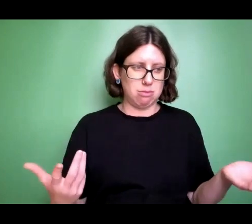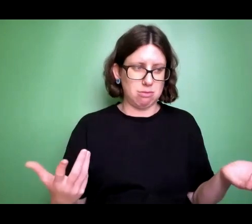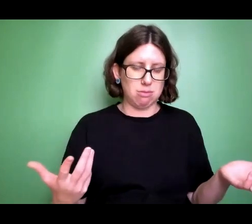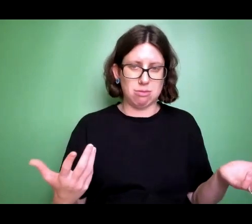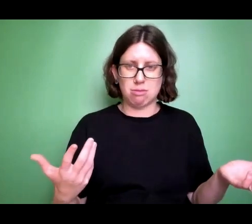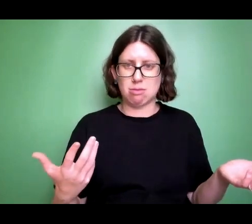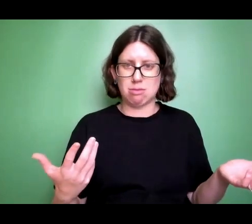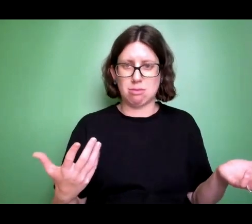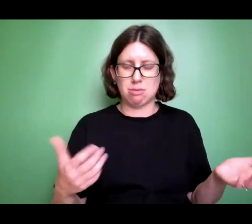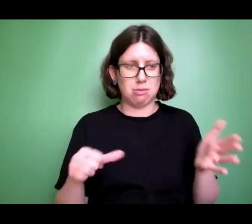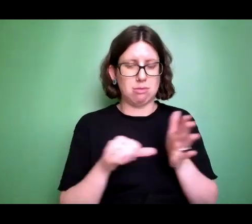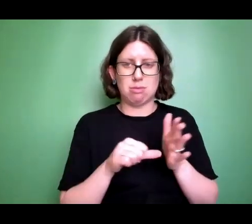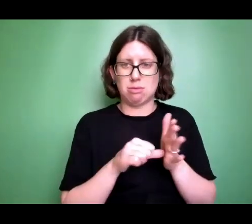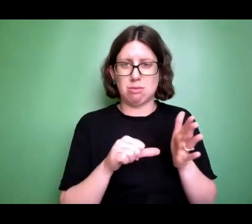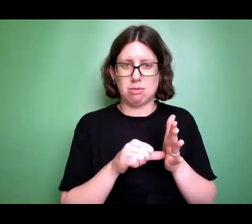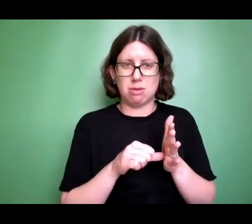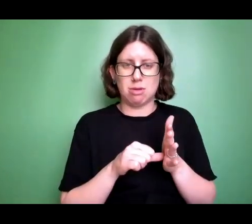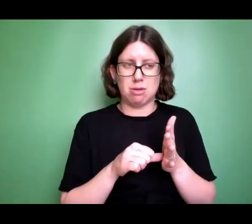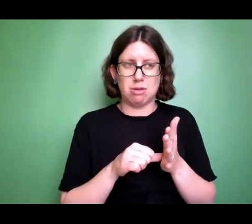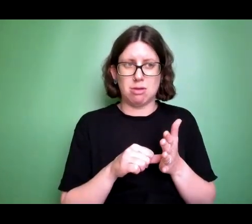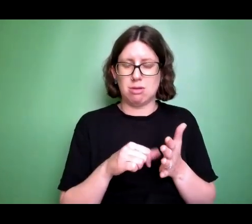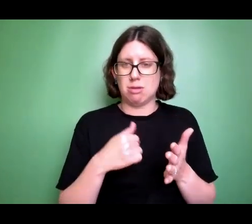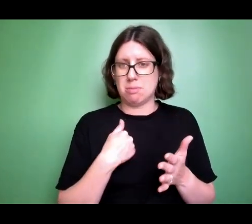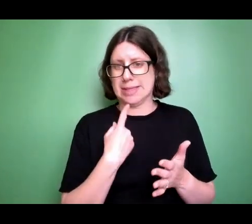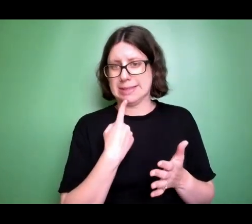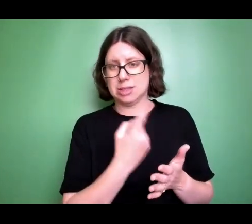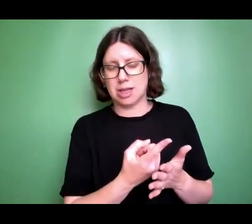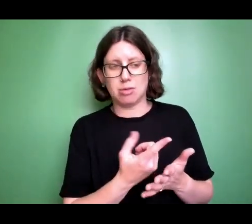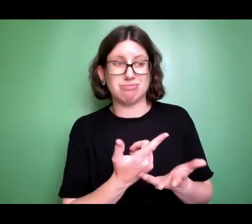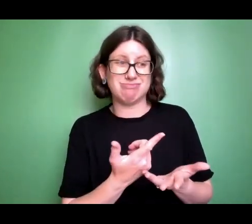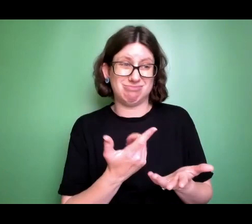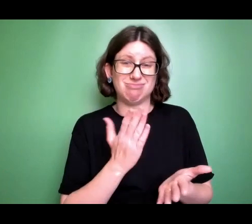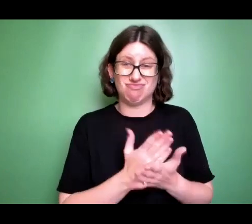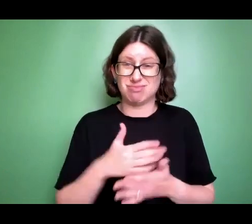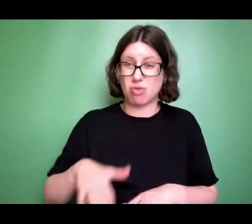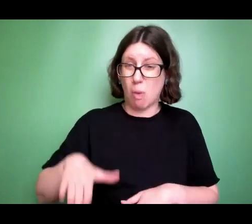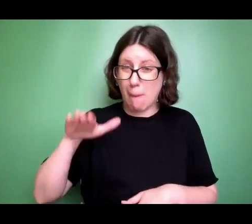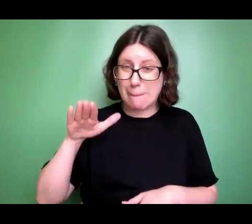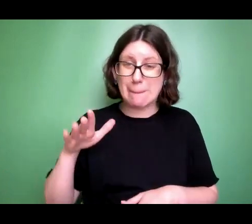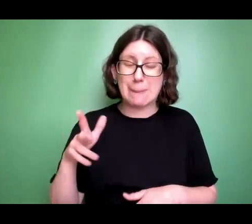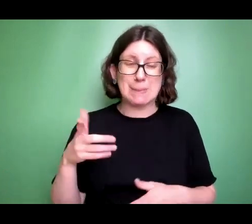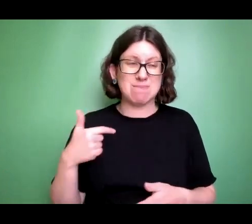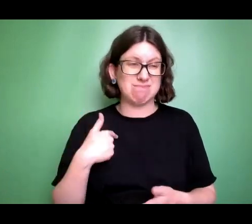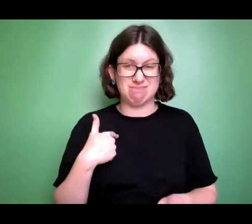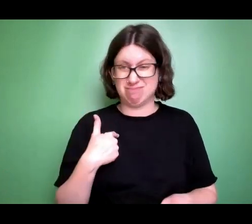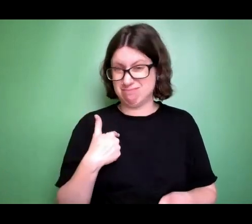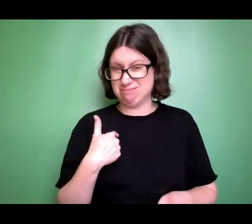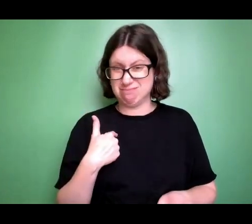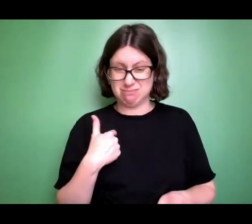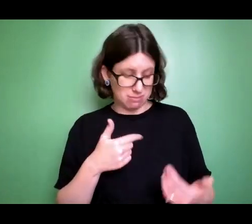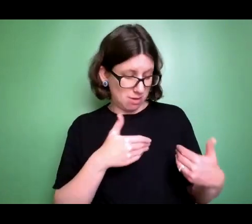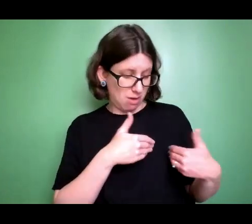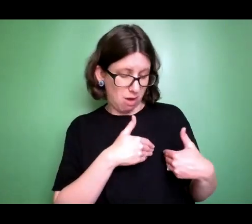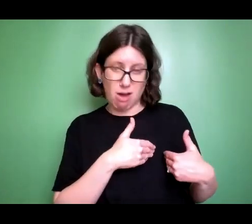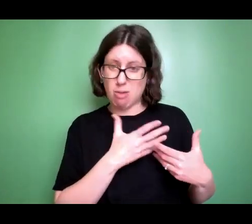But as I was in that room, I just began to say to them, growing up, I was so empty. I had a massive void in my heart